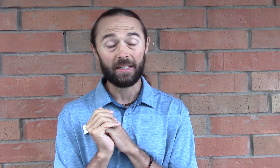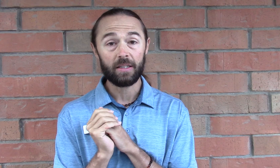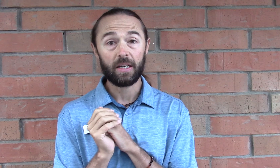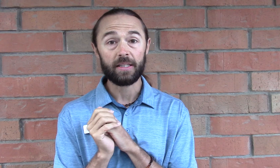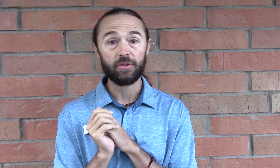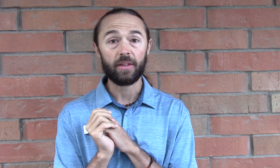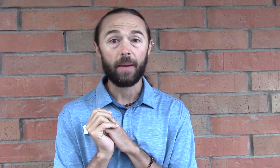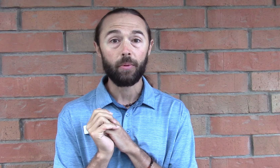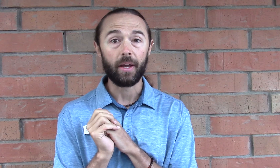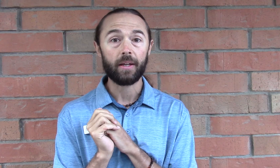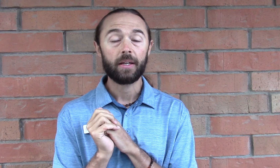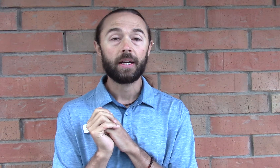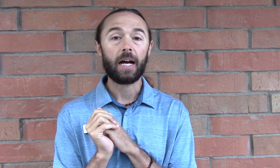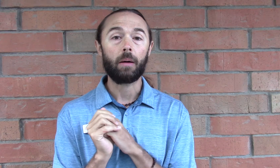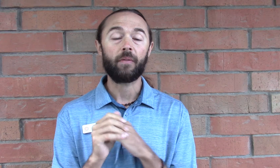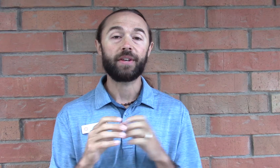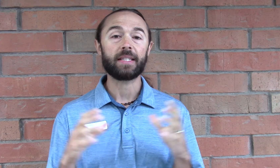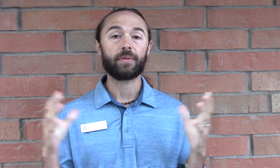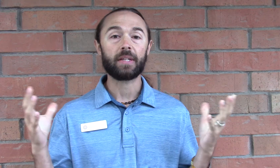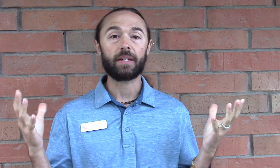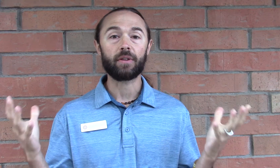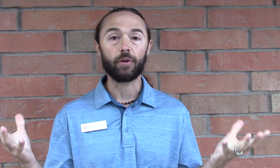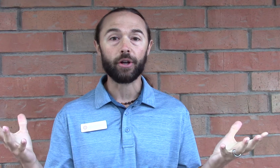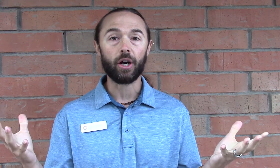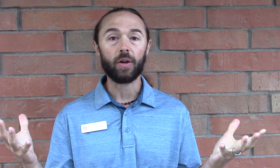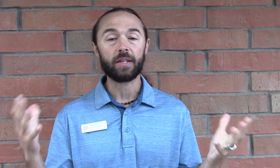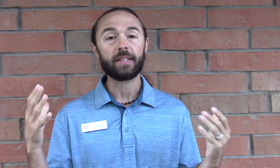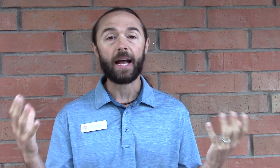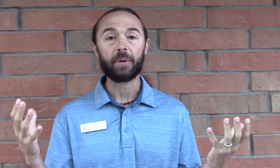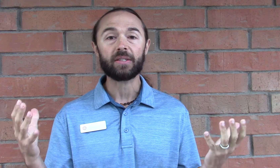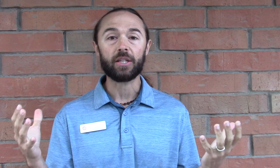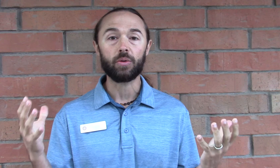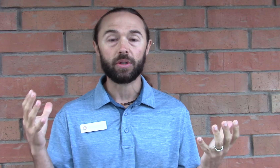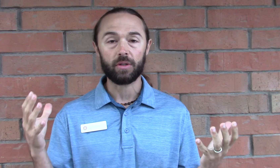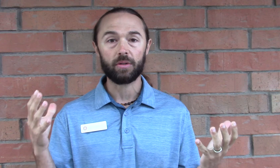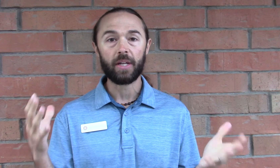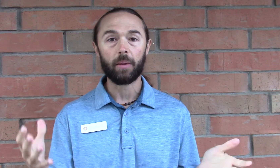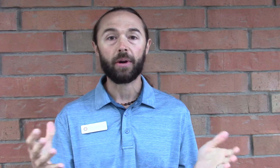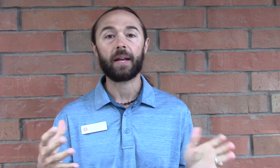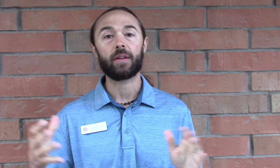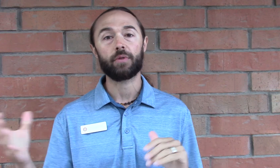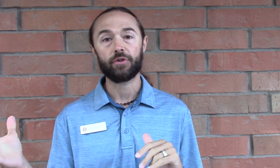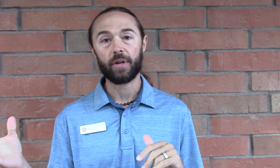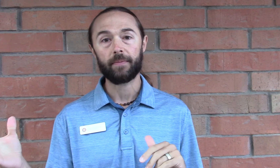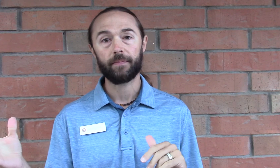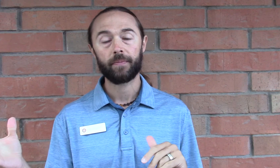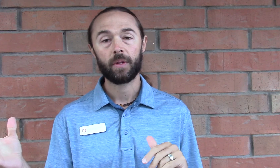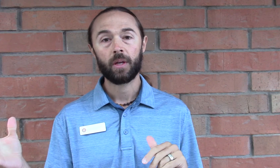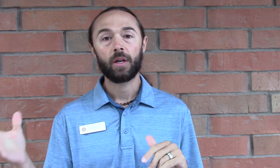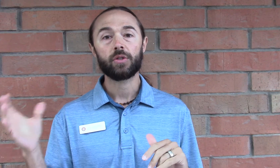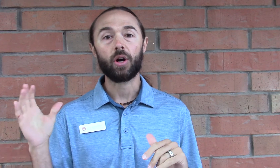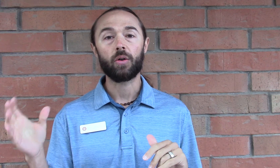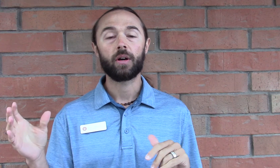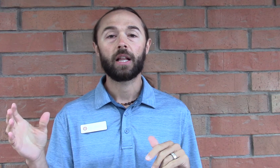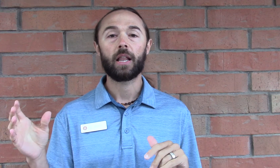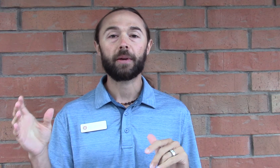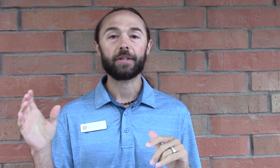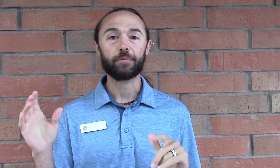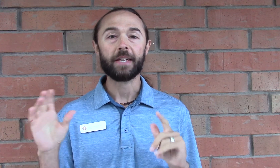essentially at that point. If it doesn't relieve the vertigo and the nystagmus then you could take a break and then retreat. So let me just recap